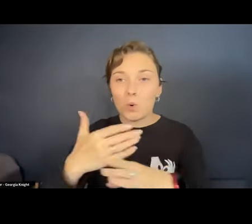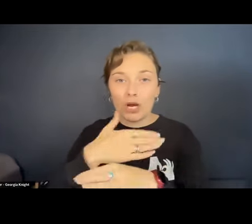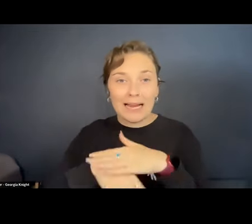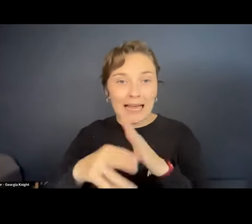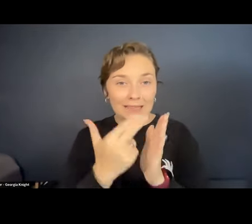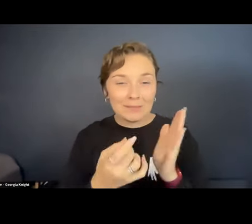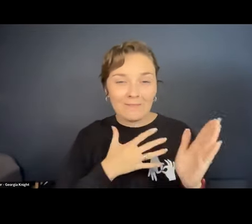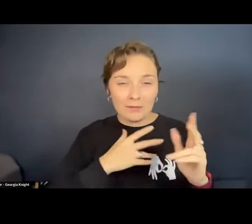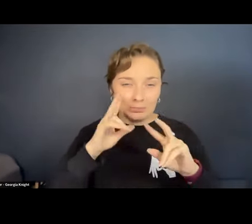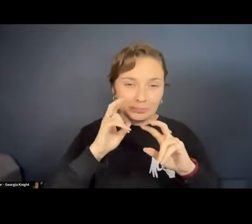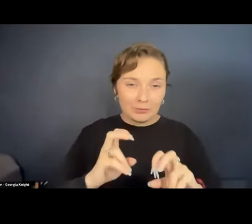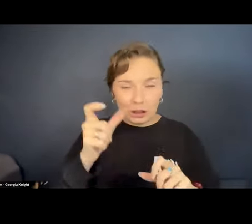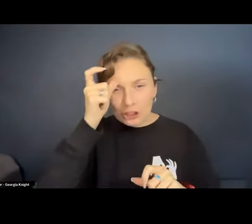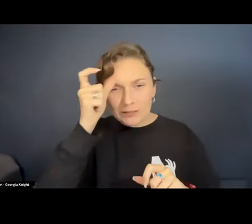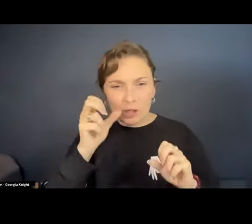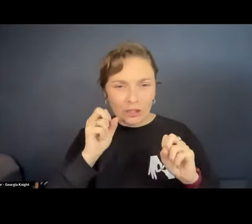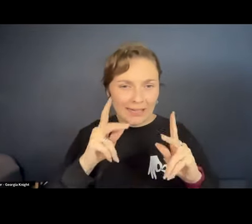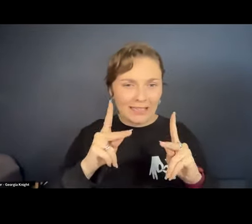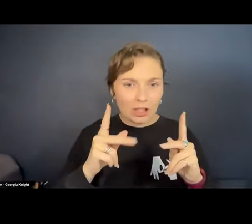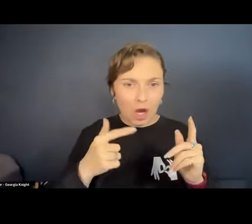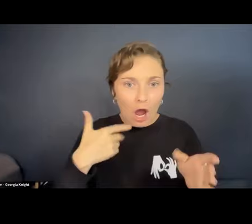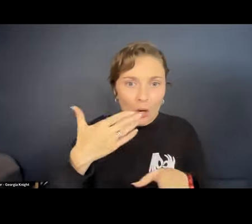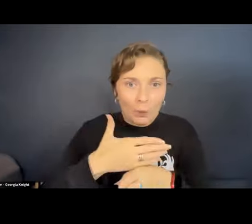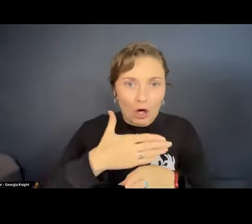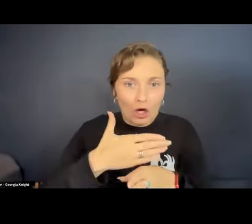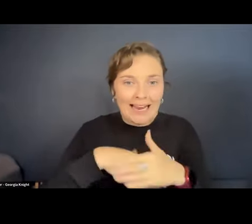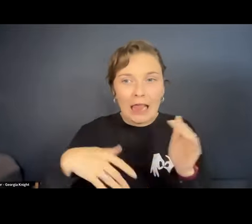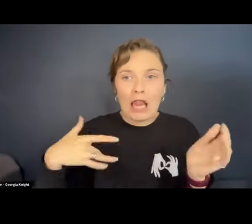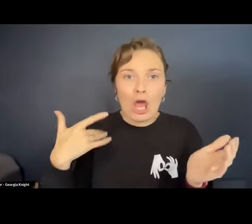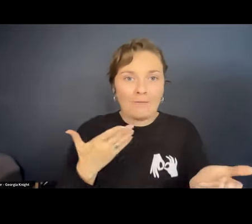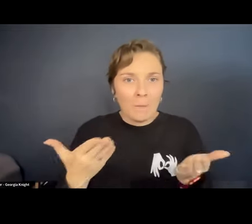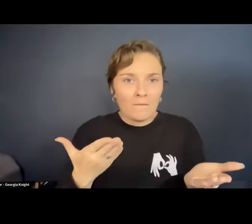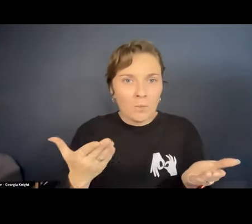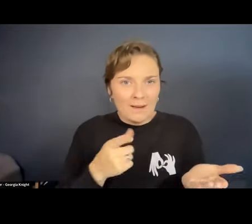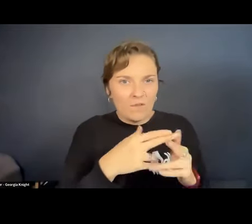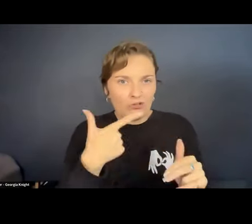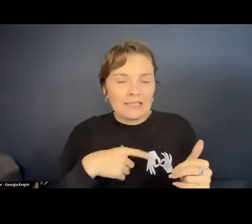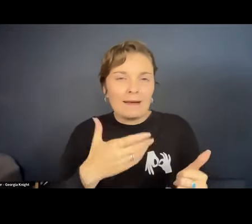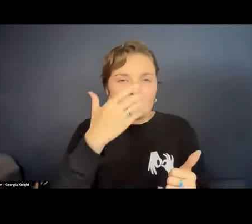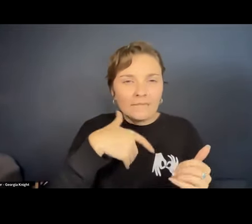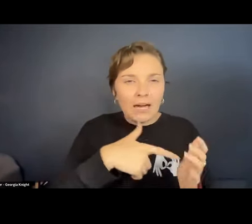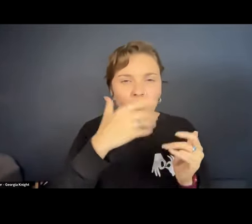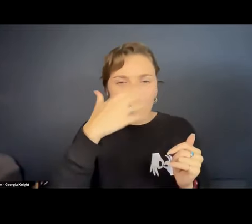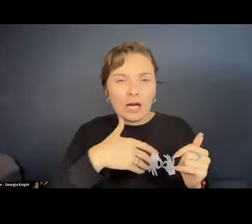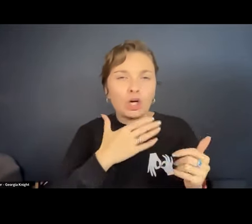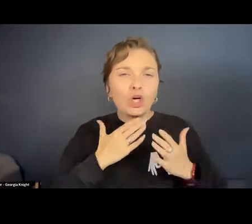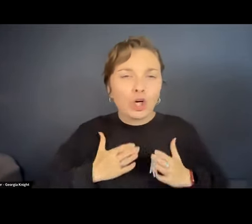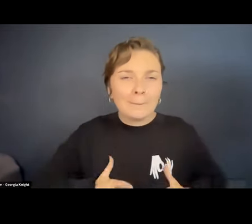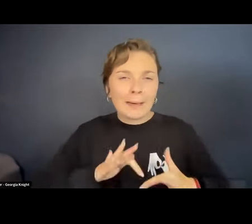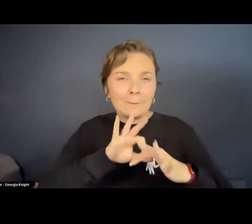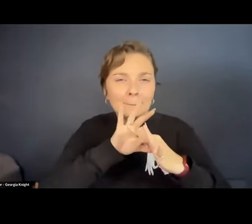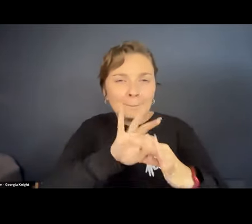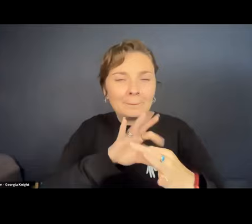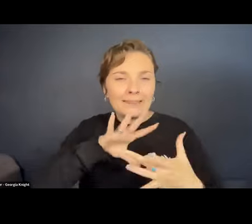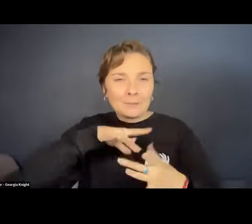was exploring the concept of the question. Well, you know, I work in live performance for a reason. It's face to face, human connection, spirit to